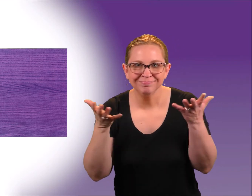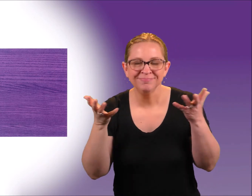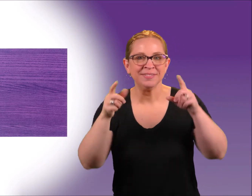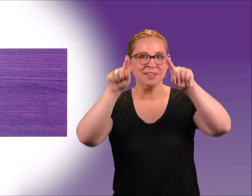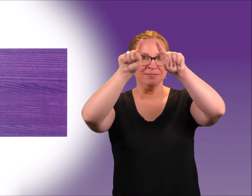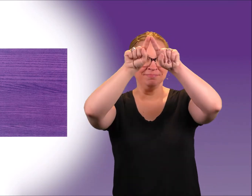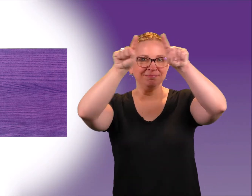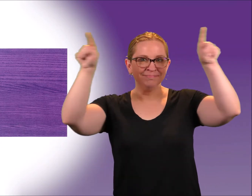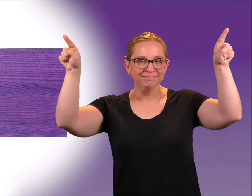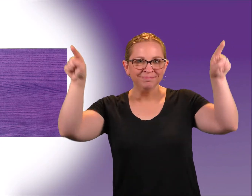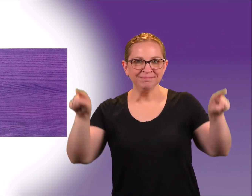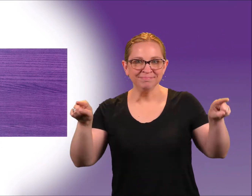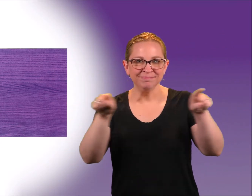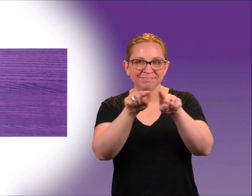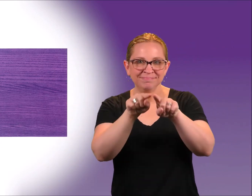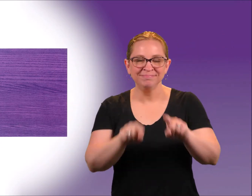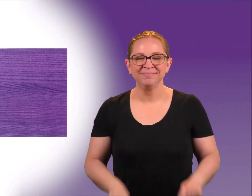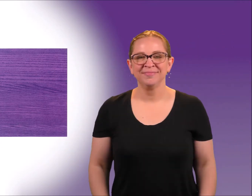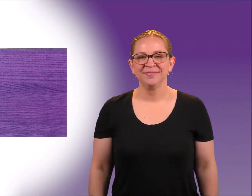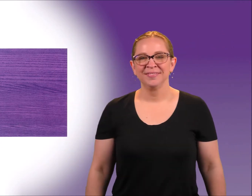This is a rectangle.